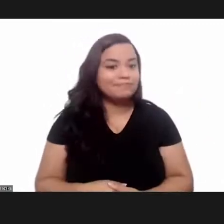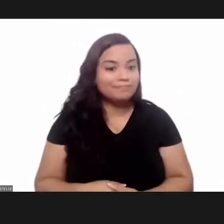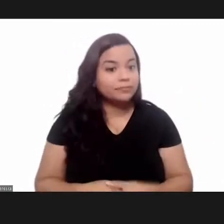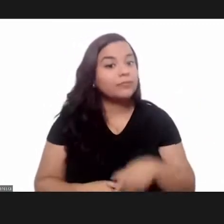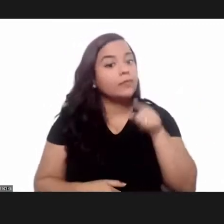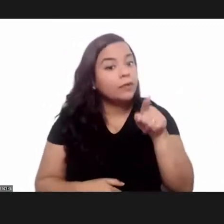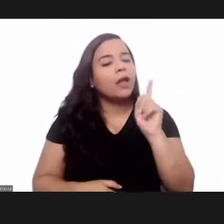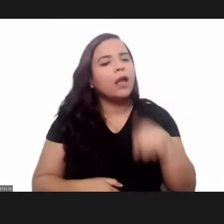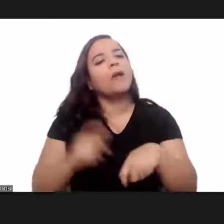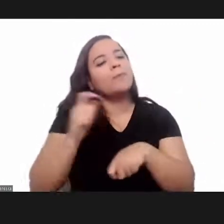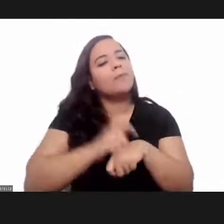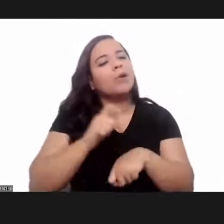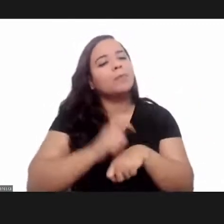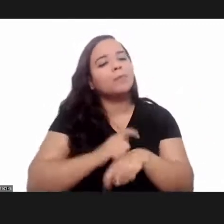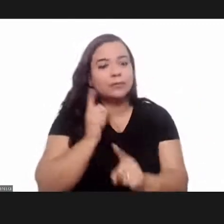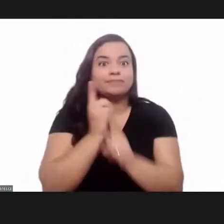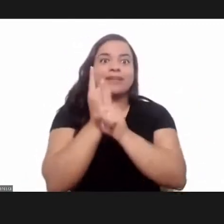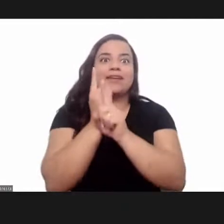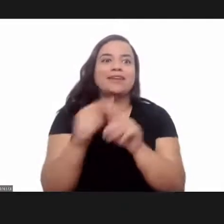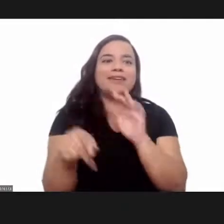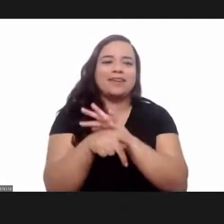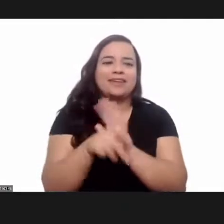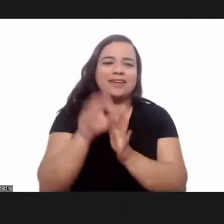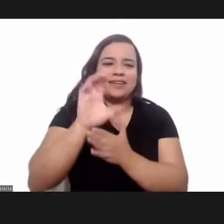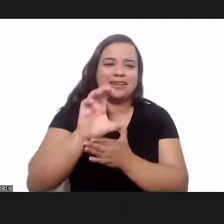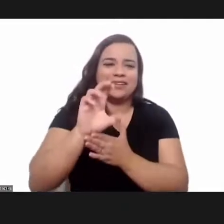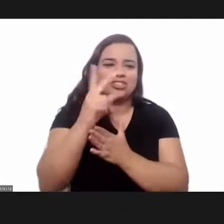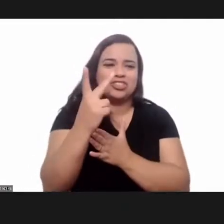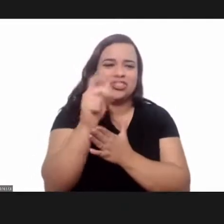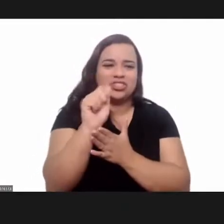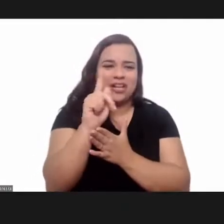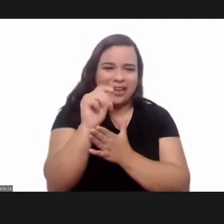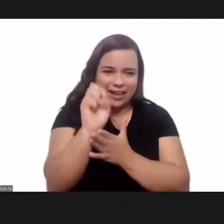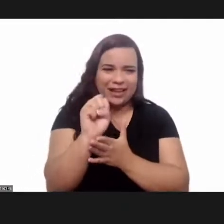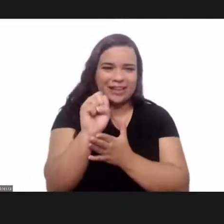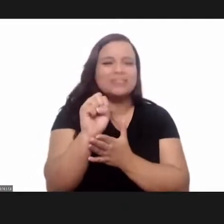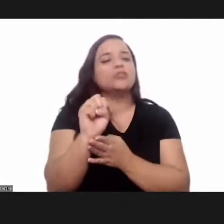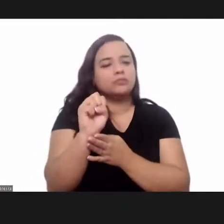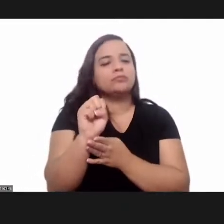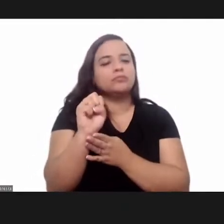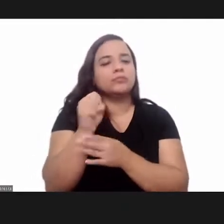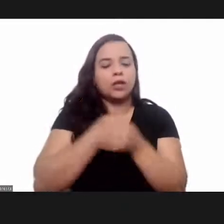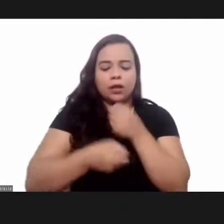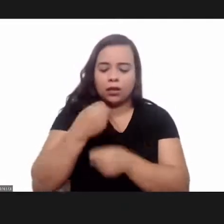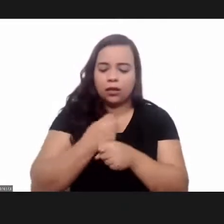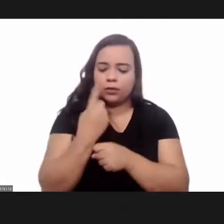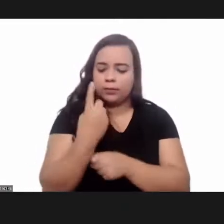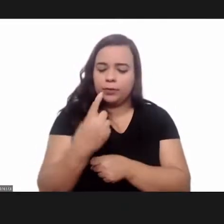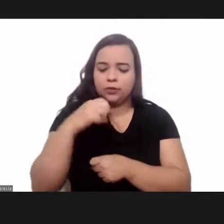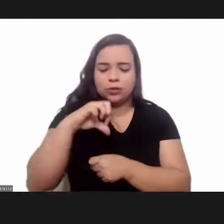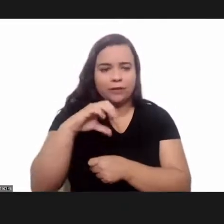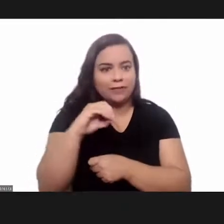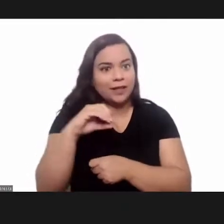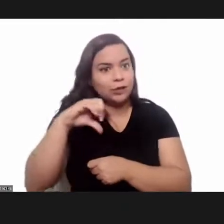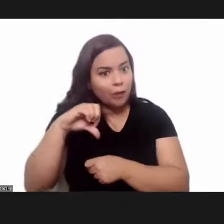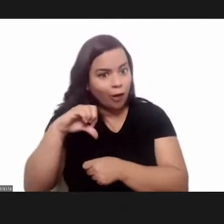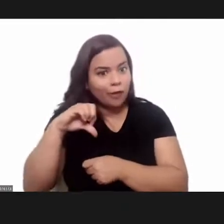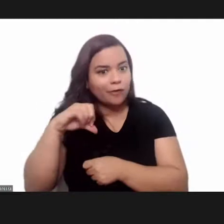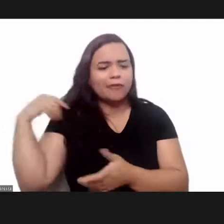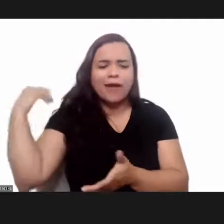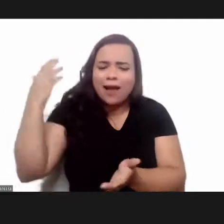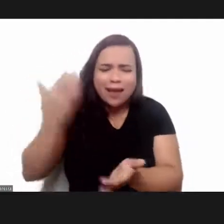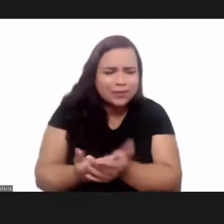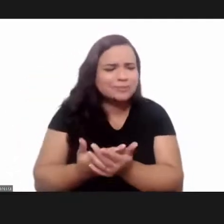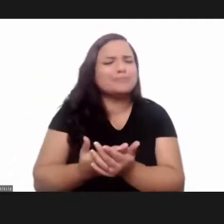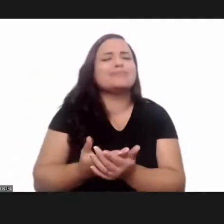how at the time of the discovery by carlos chagas in 1909 that was how it was then and it's still that way